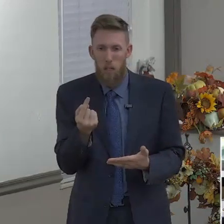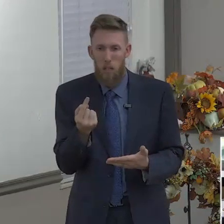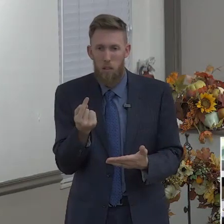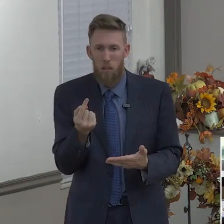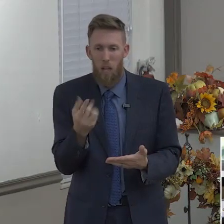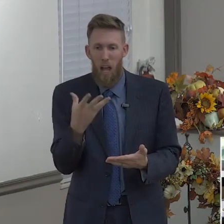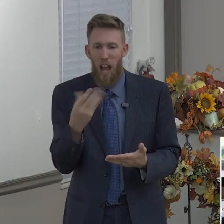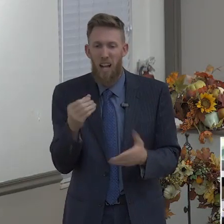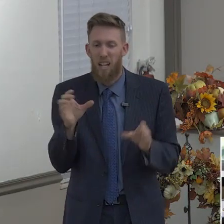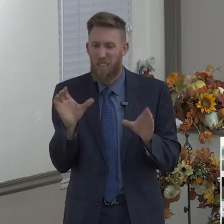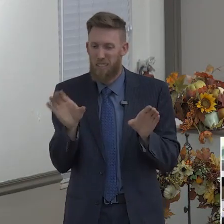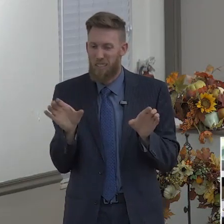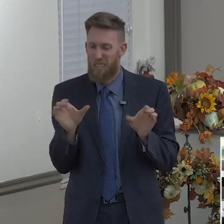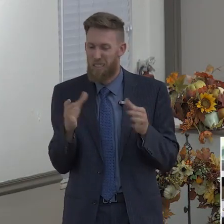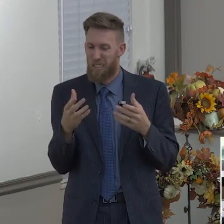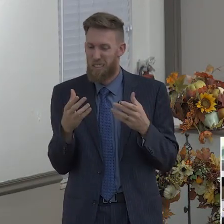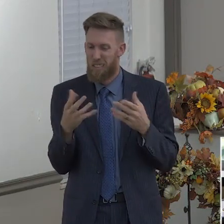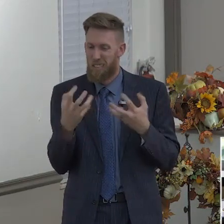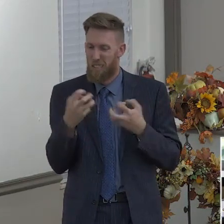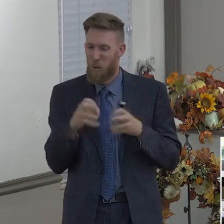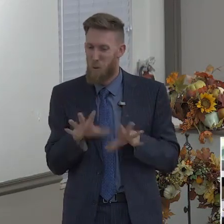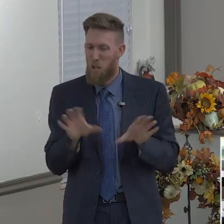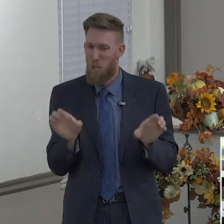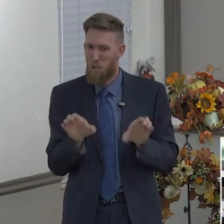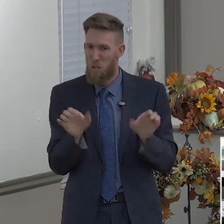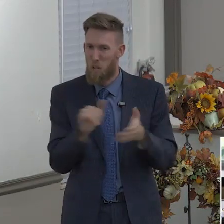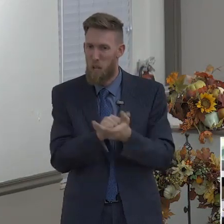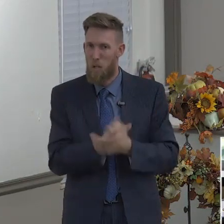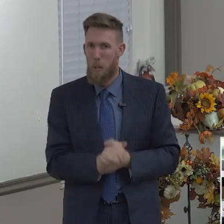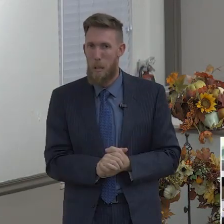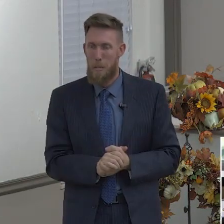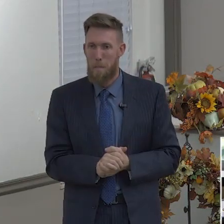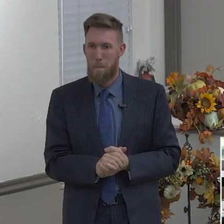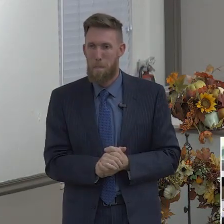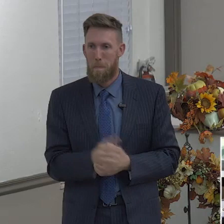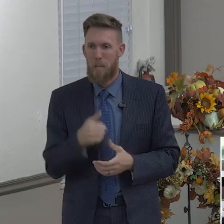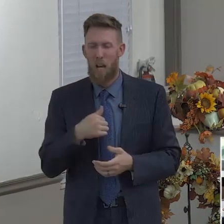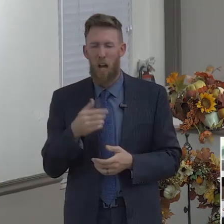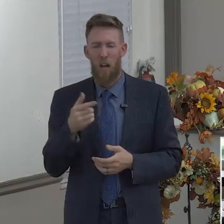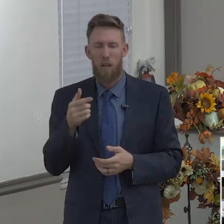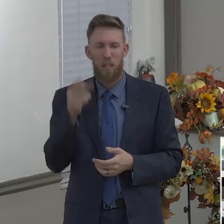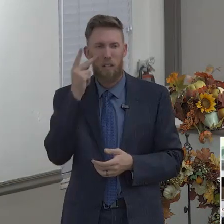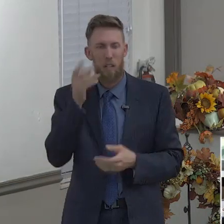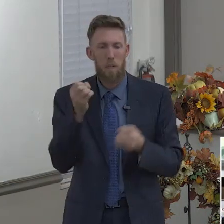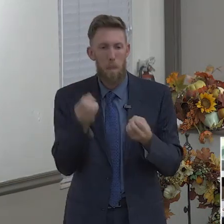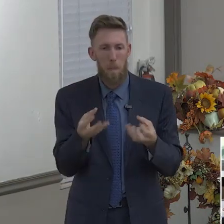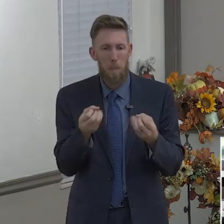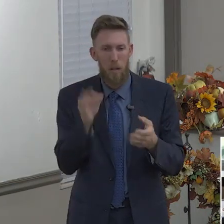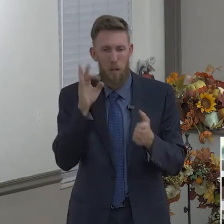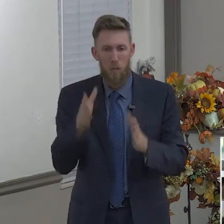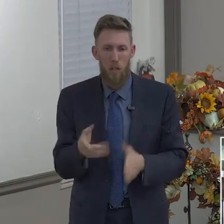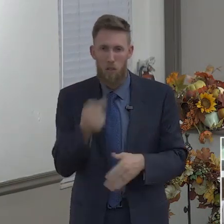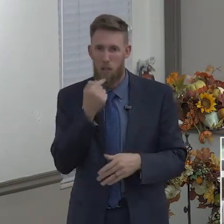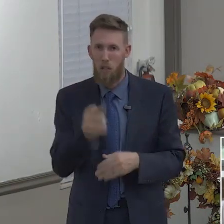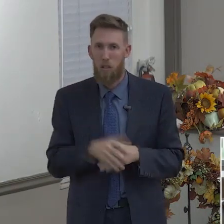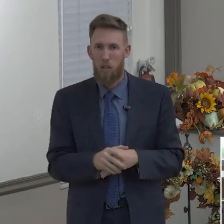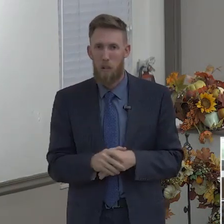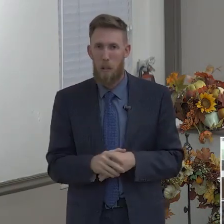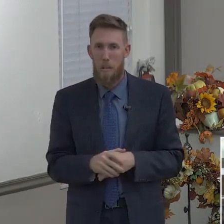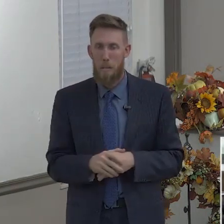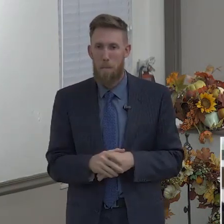often happens, and I've heard pastors say this, I've heard many preachers say this. Someone goes in for counseling. Pastor, what do you think about that?